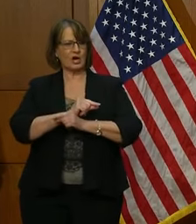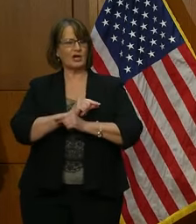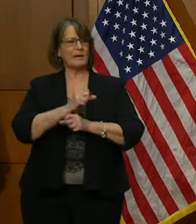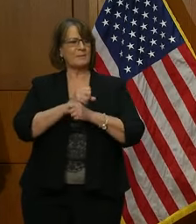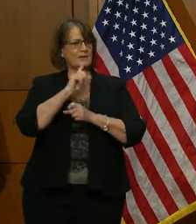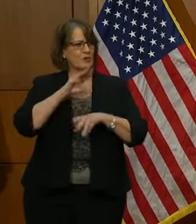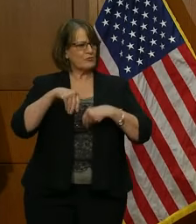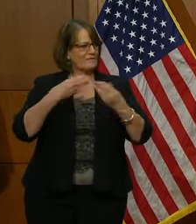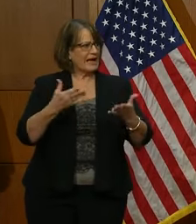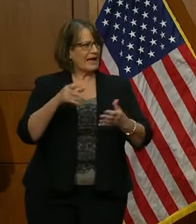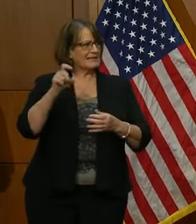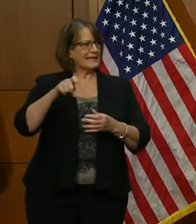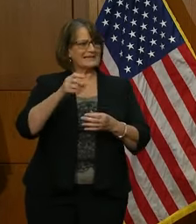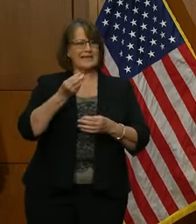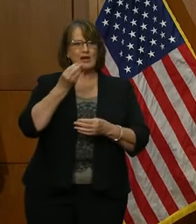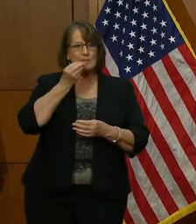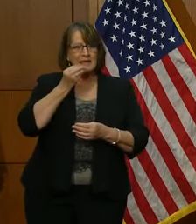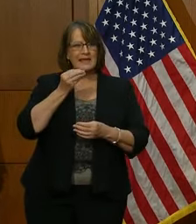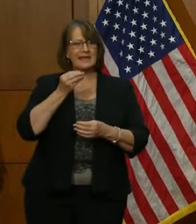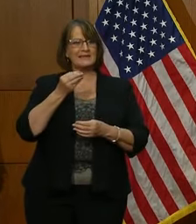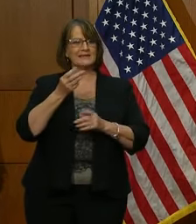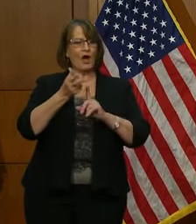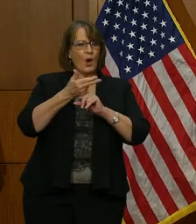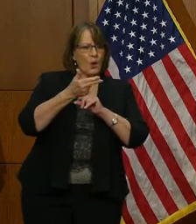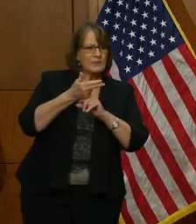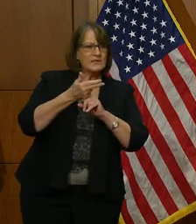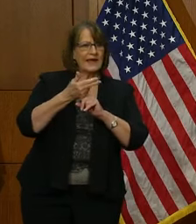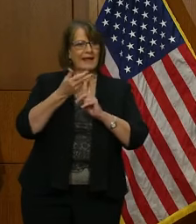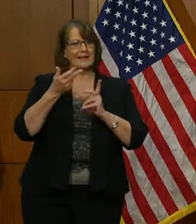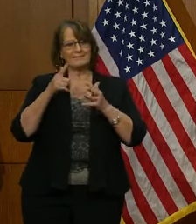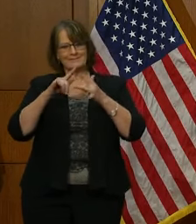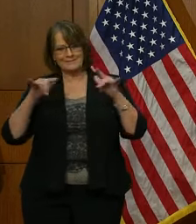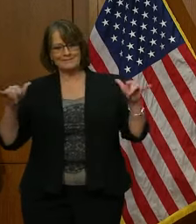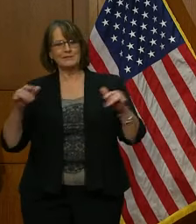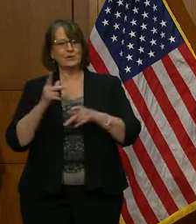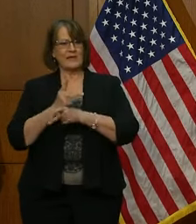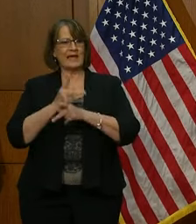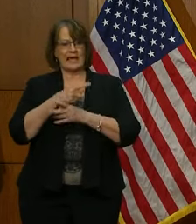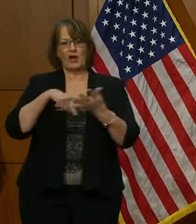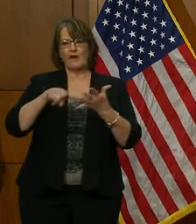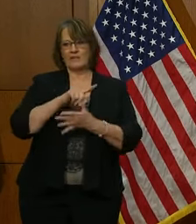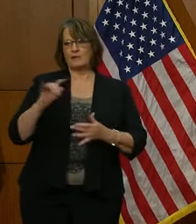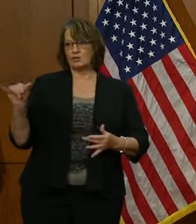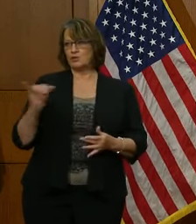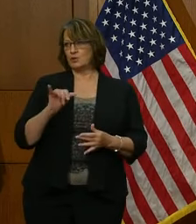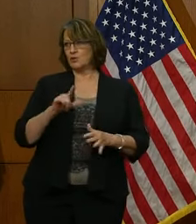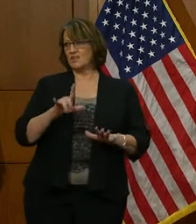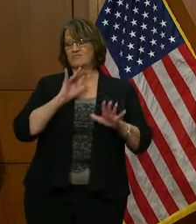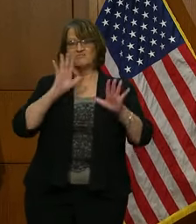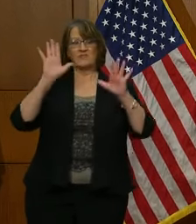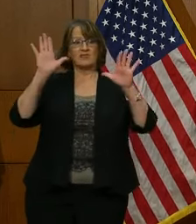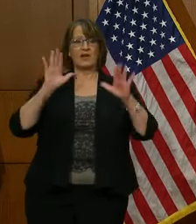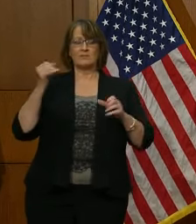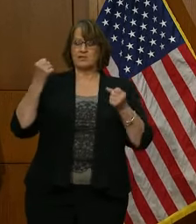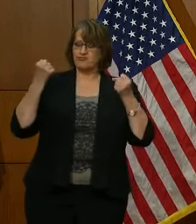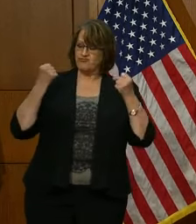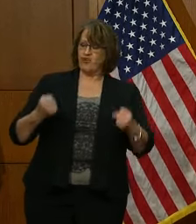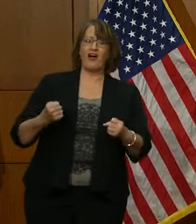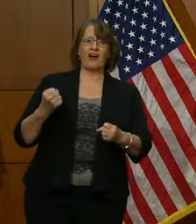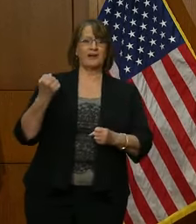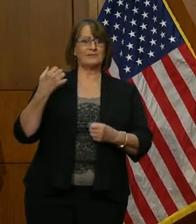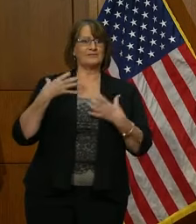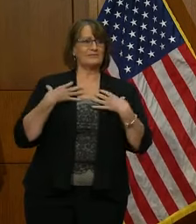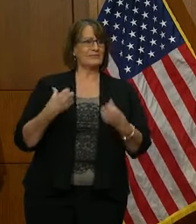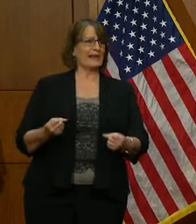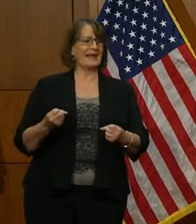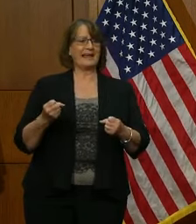meals, the necessary lodging, and other resources to take care of them as well. So they're an incredibly resilient group. They're an incredibly proud